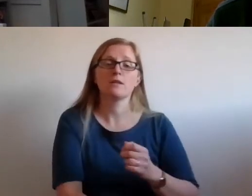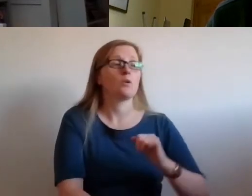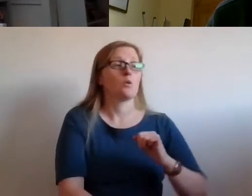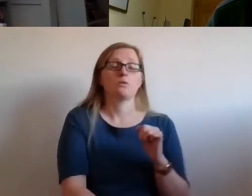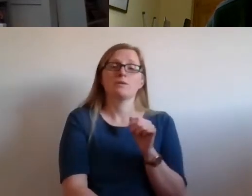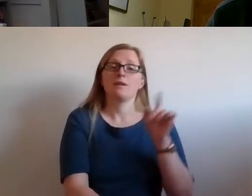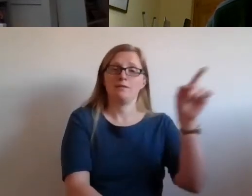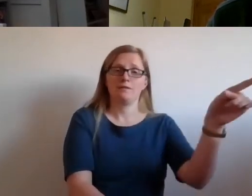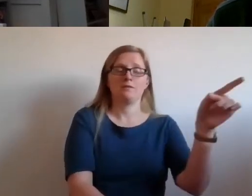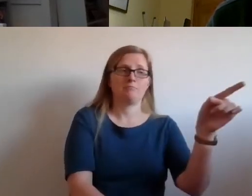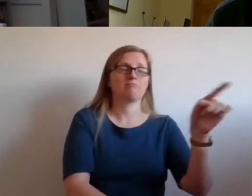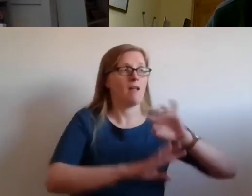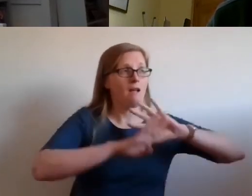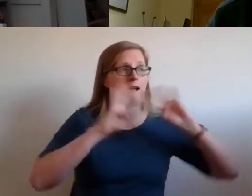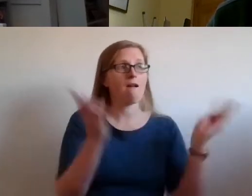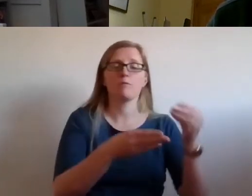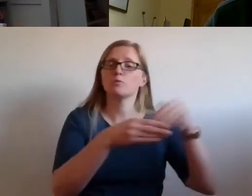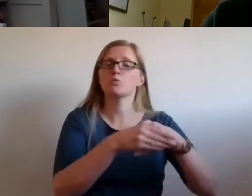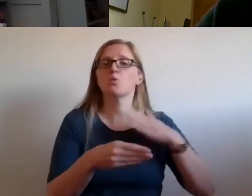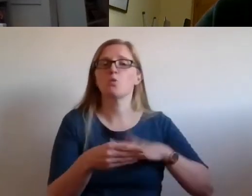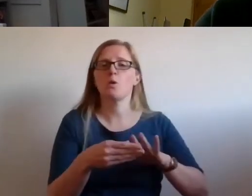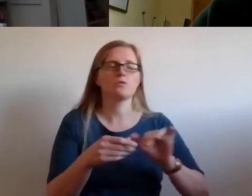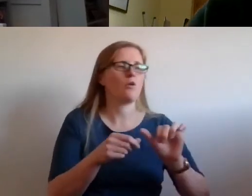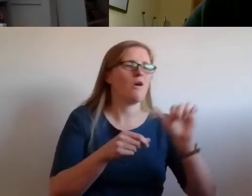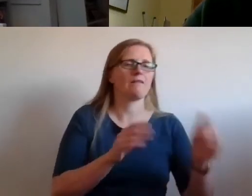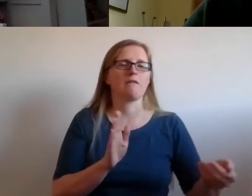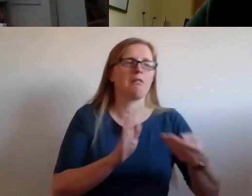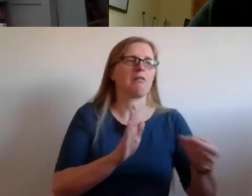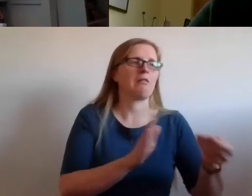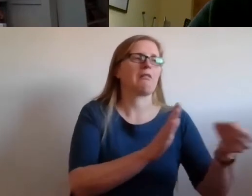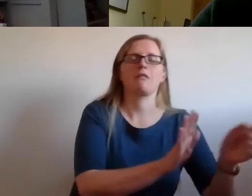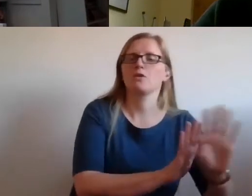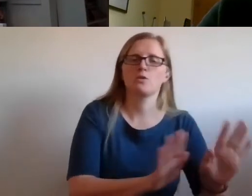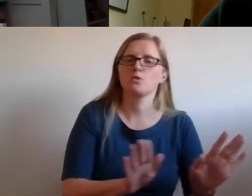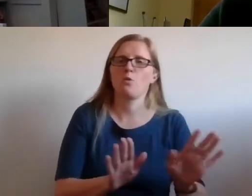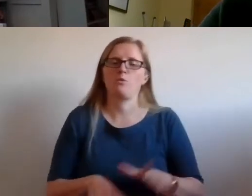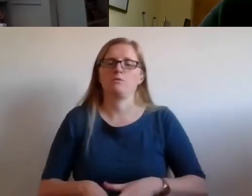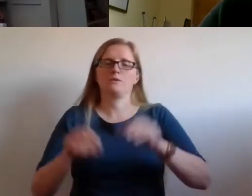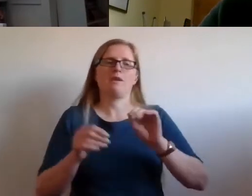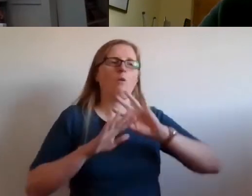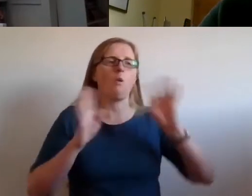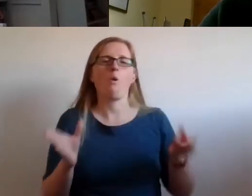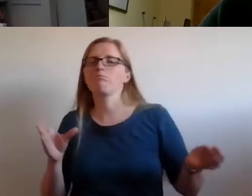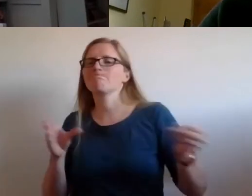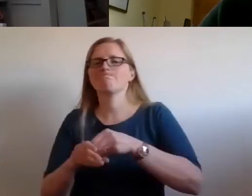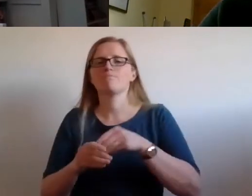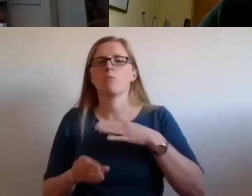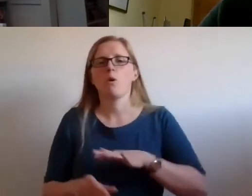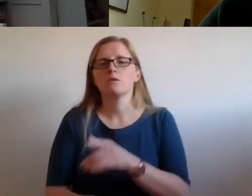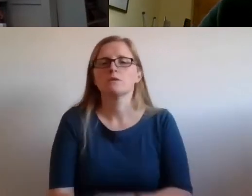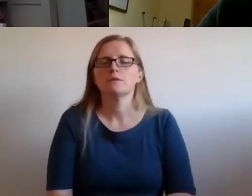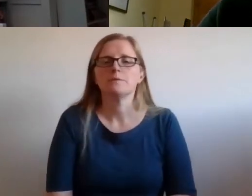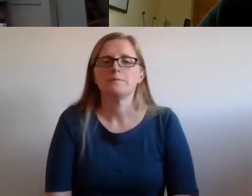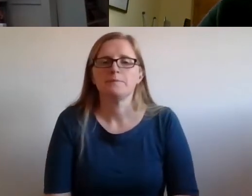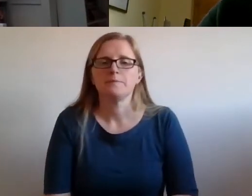one time rather than subsequently. So yes, it's intersectionality was a very, very prominent feature.